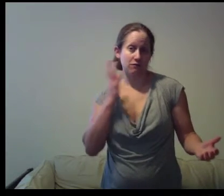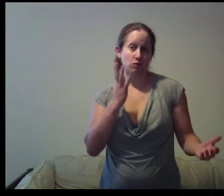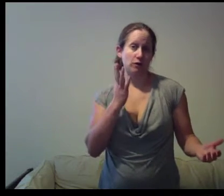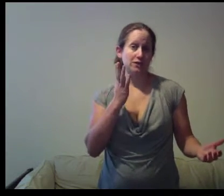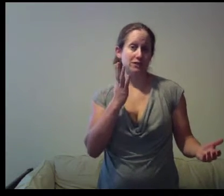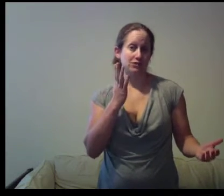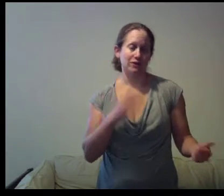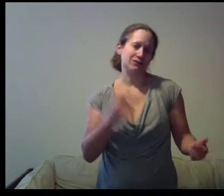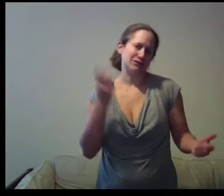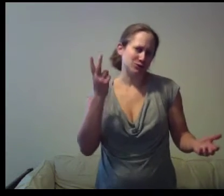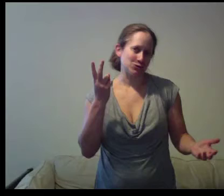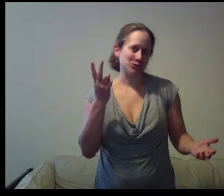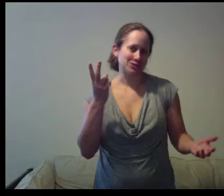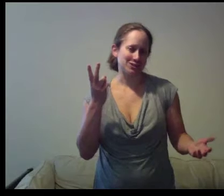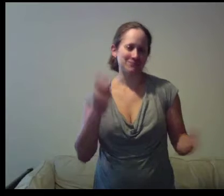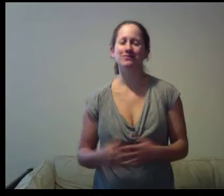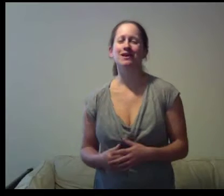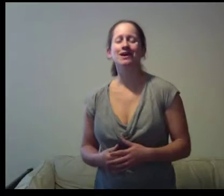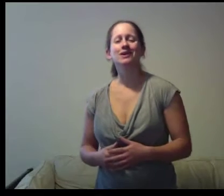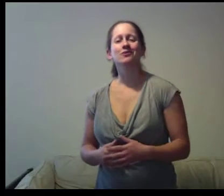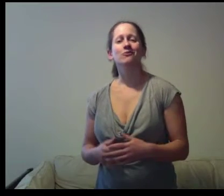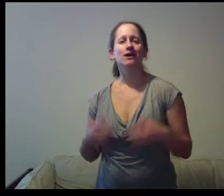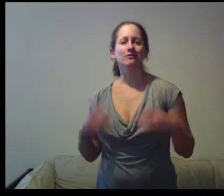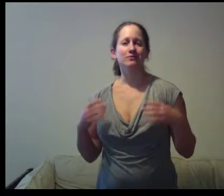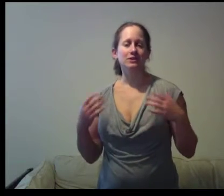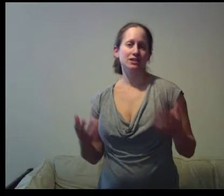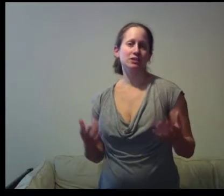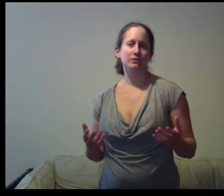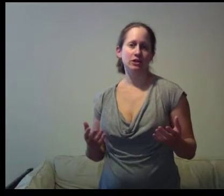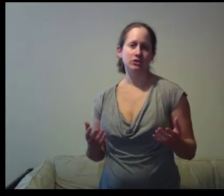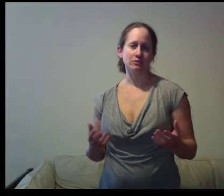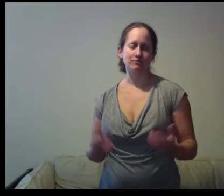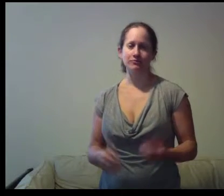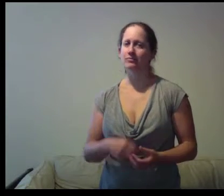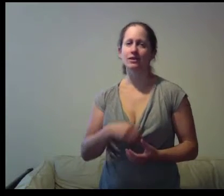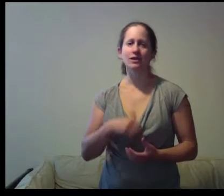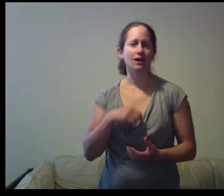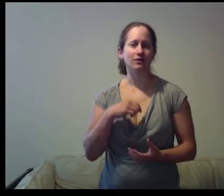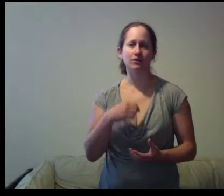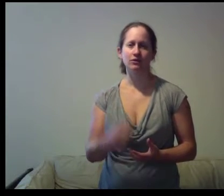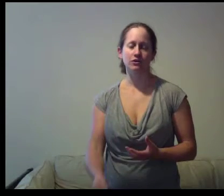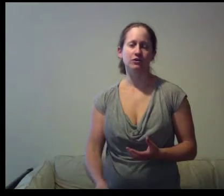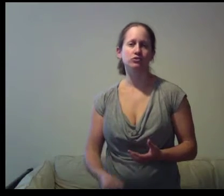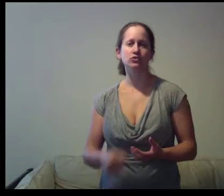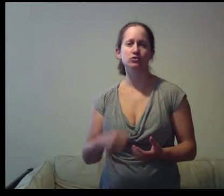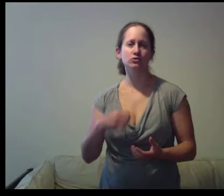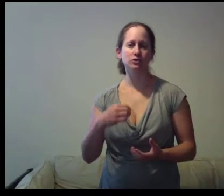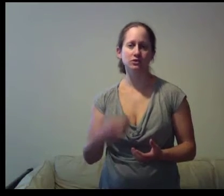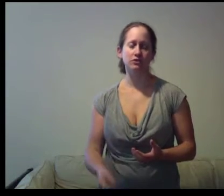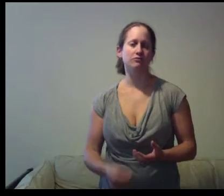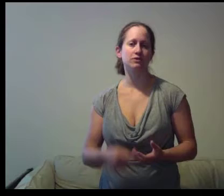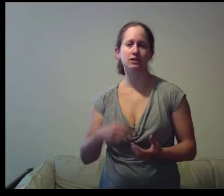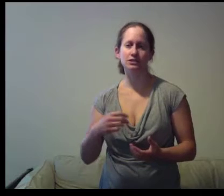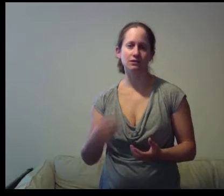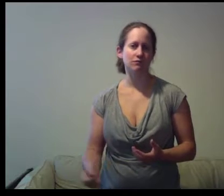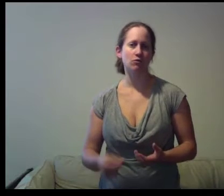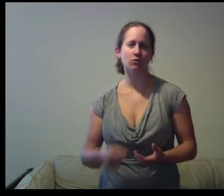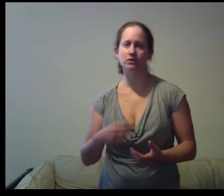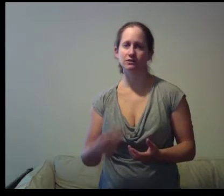four aces right and you've got two jokers. Well here's the explanation the 2's the 3's the 4's the